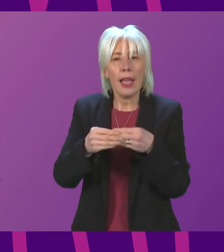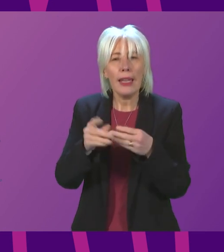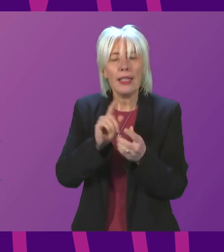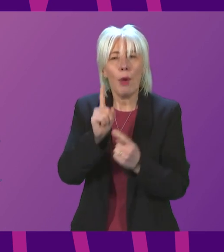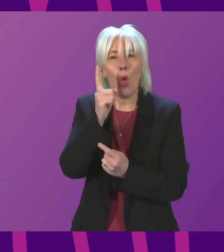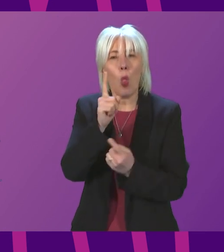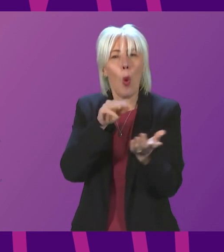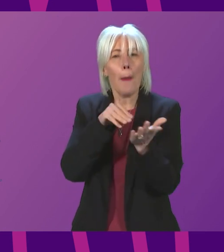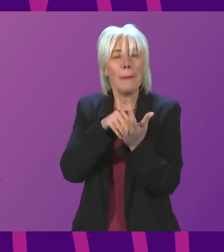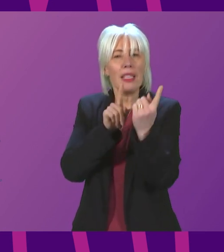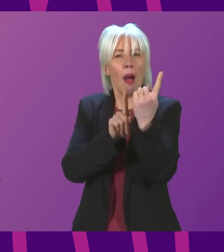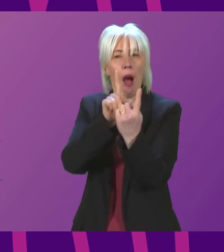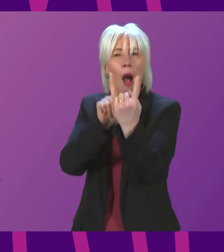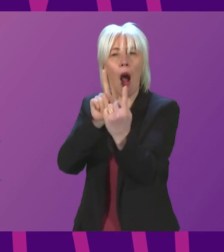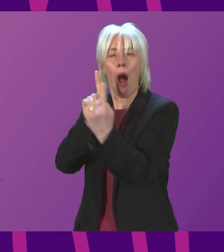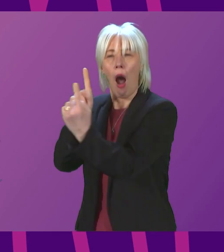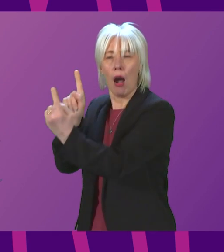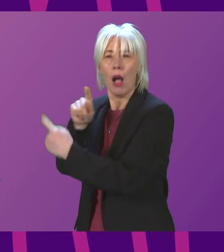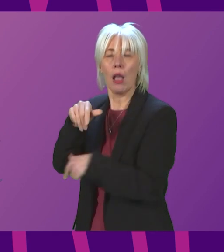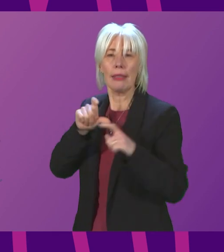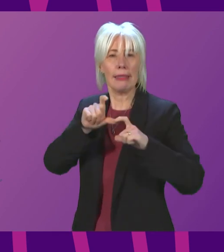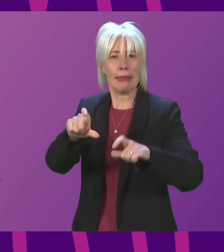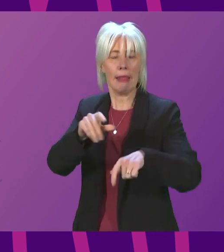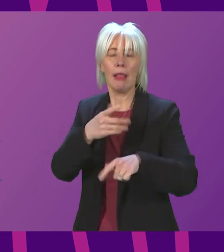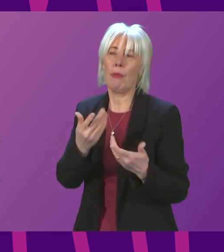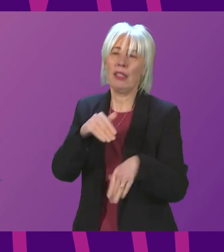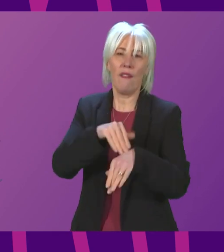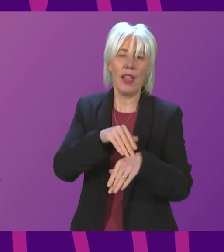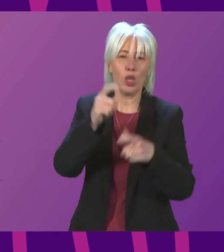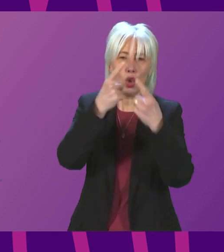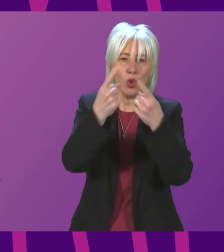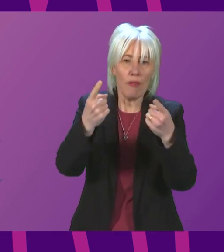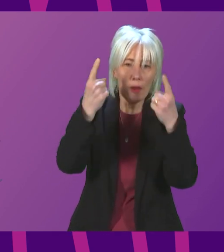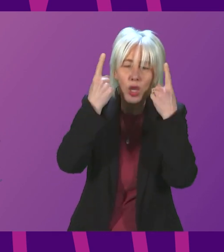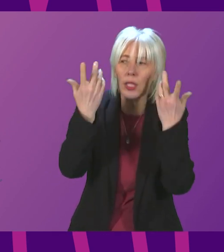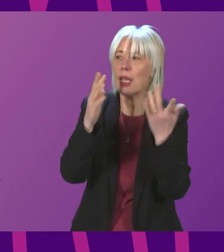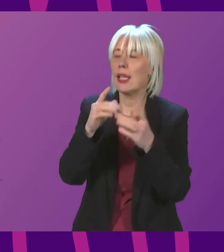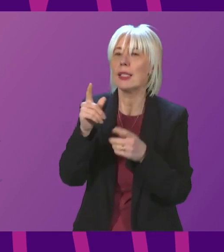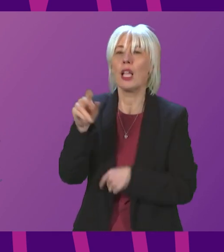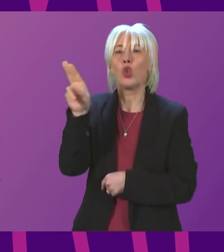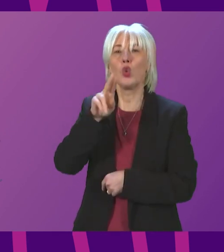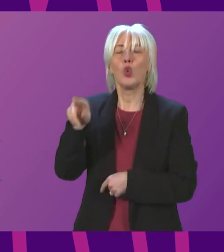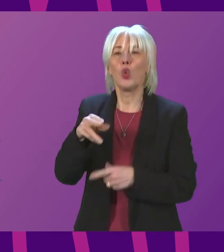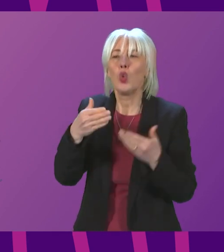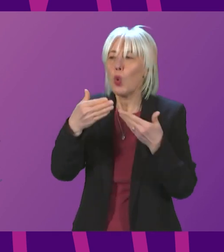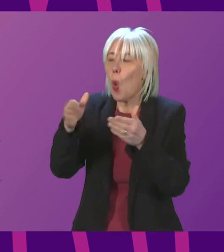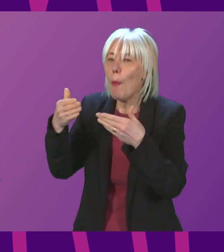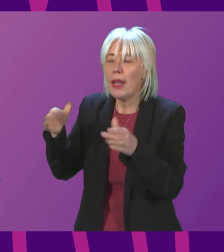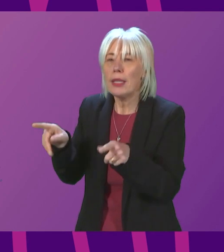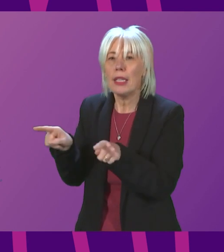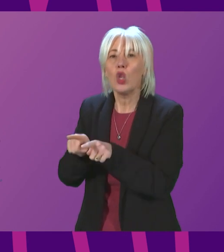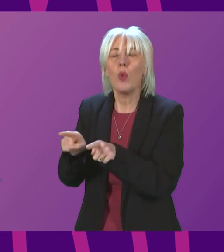metre rule still applies that is affecting universities and as schools reopen more will affect the